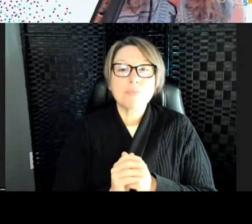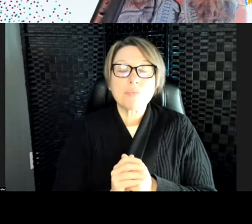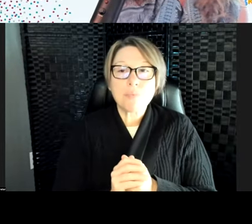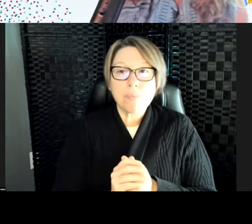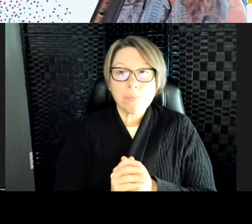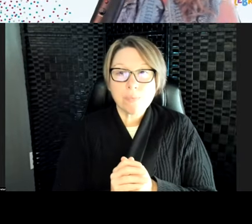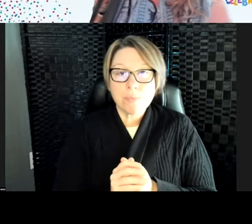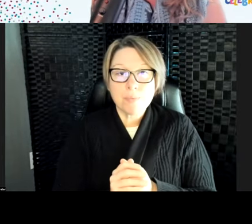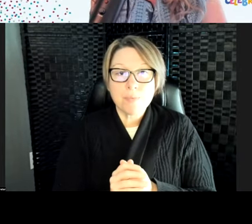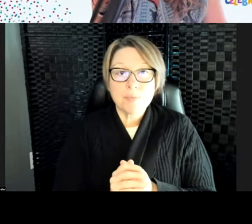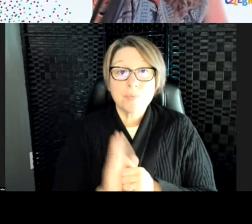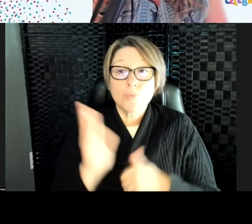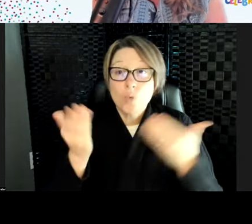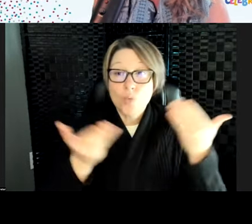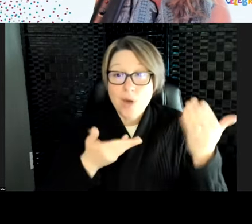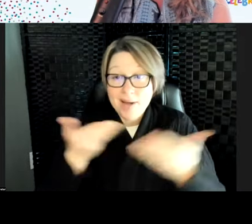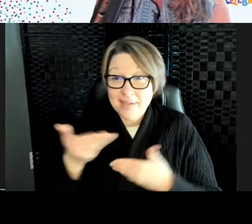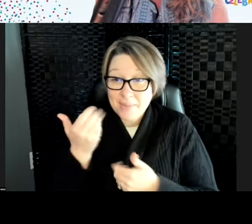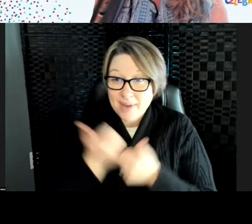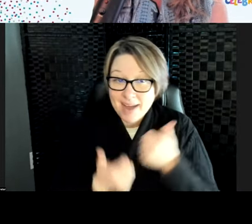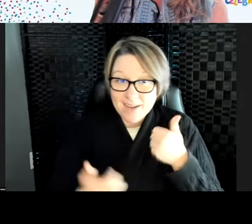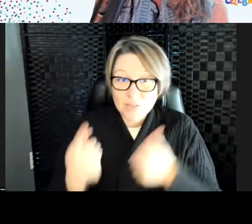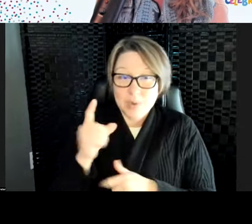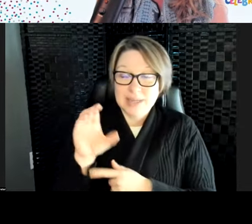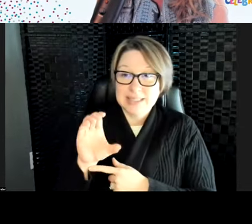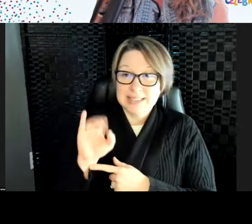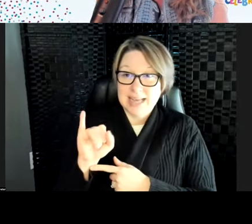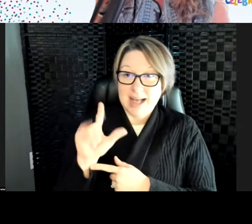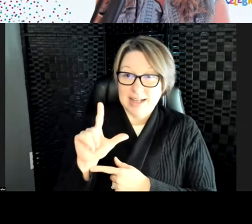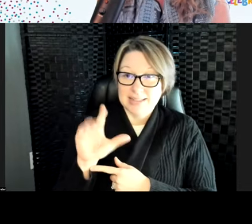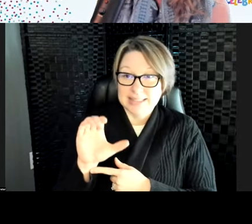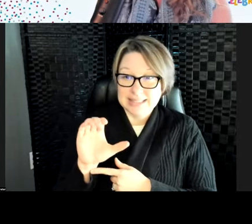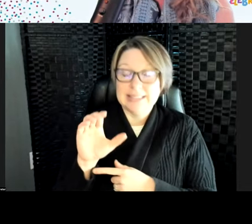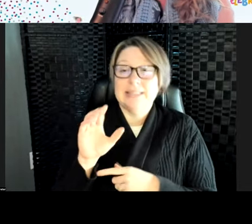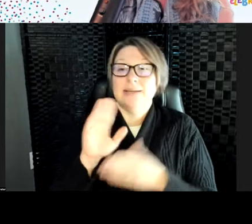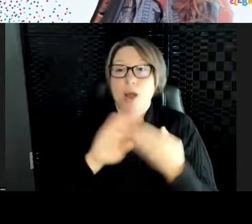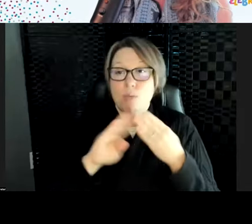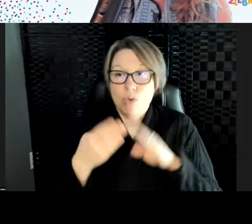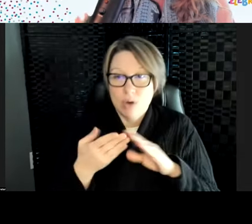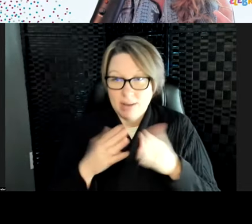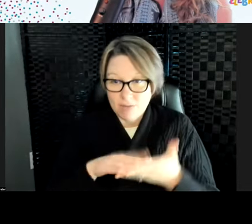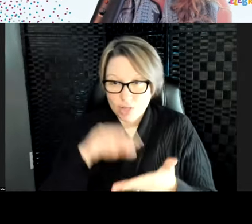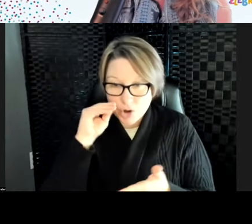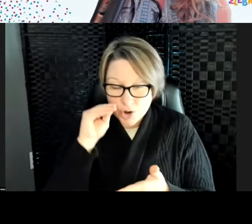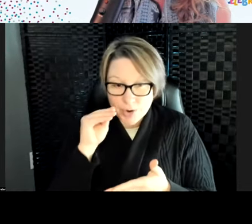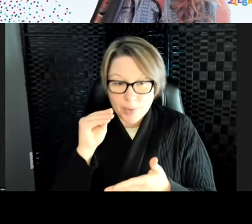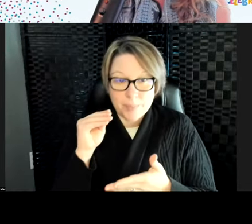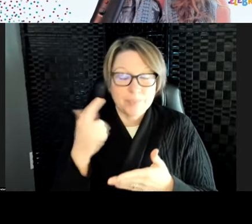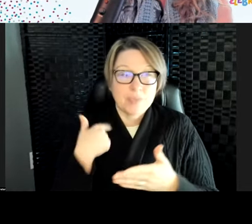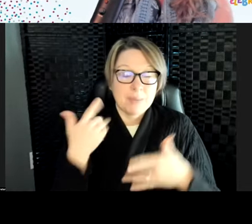And welcome, everyone, to CILC's Community of Learning. Cannot wait to jump in today, so